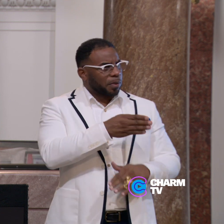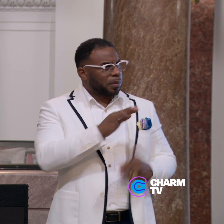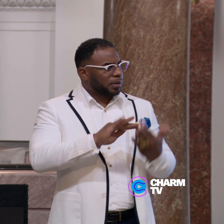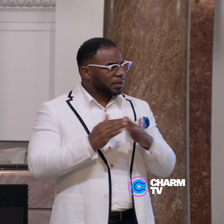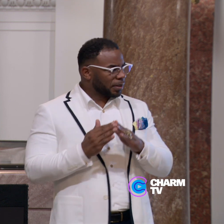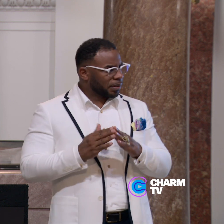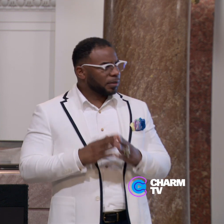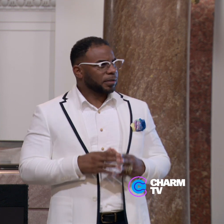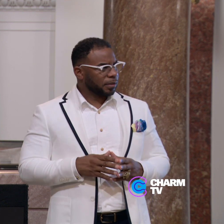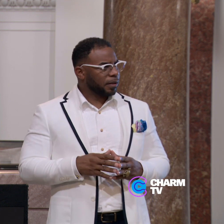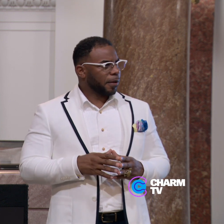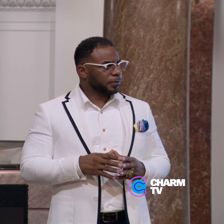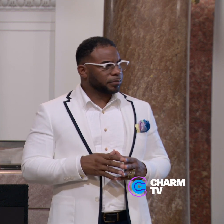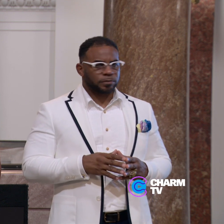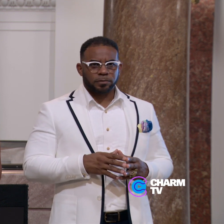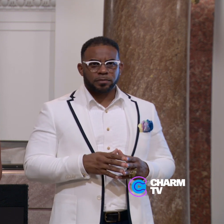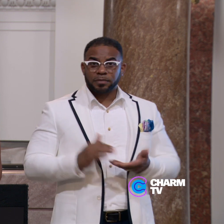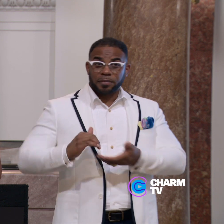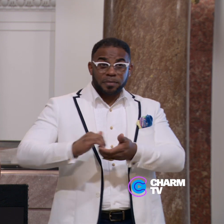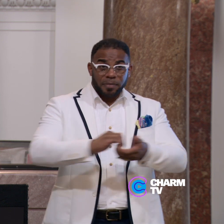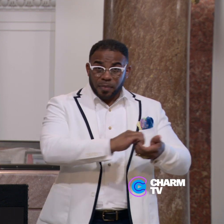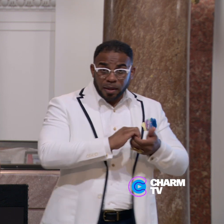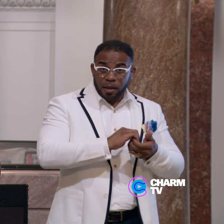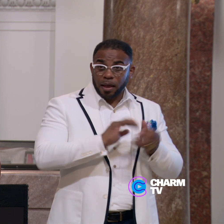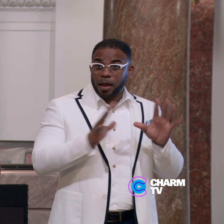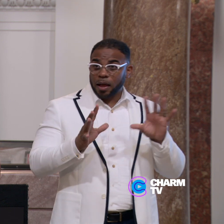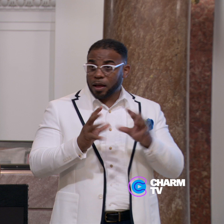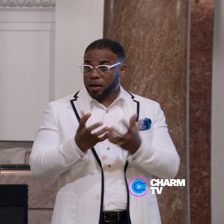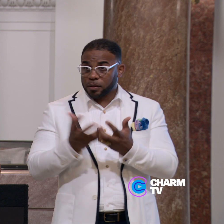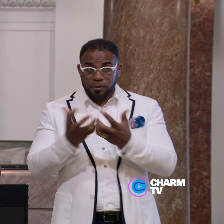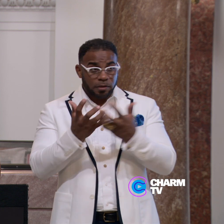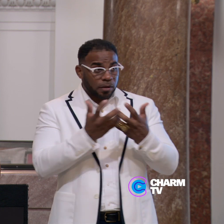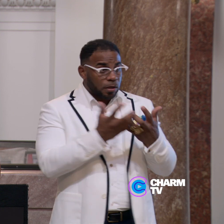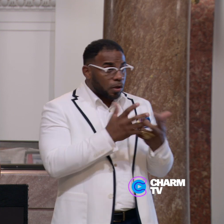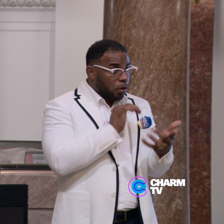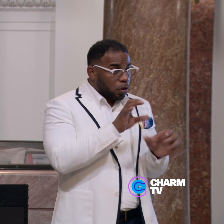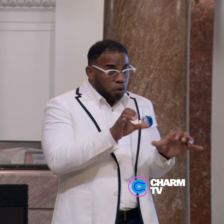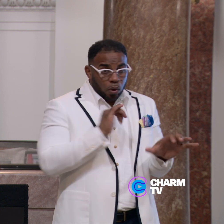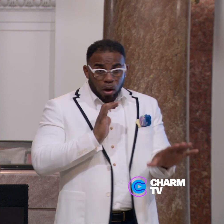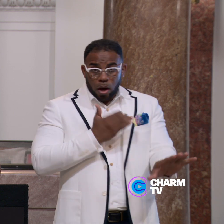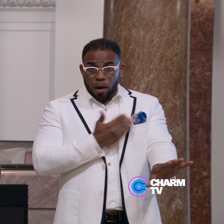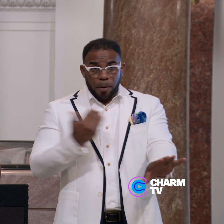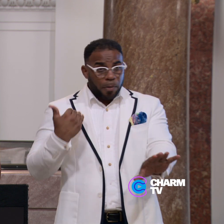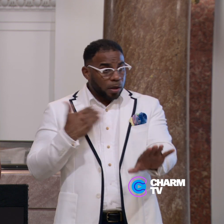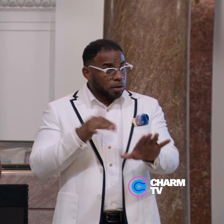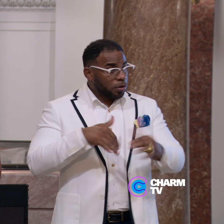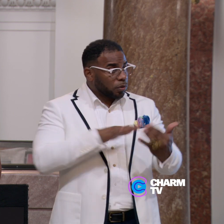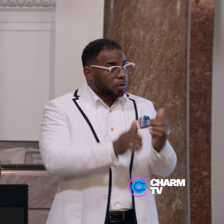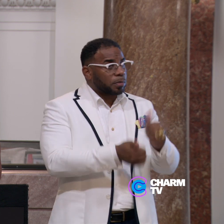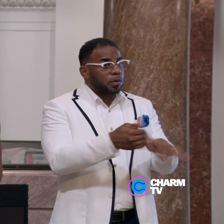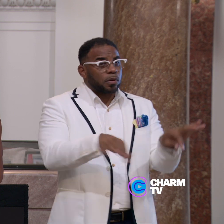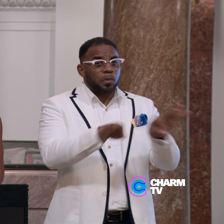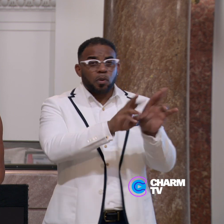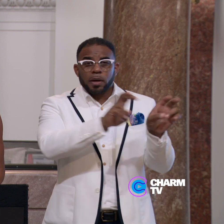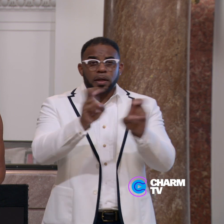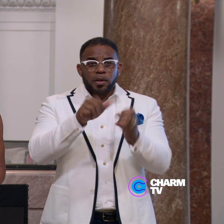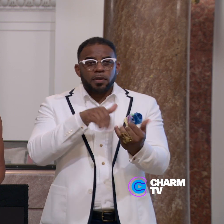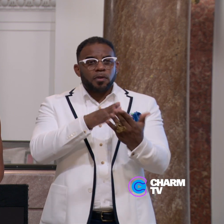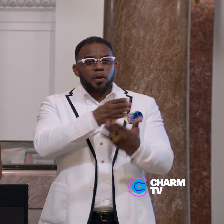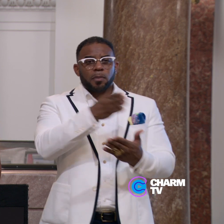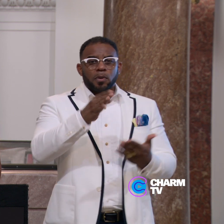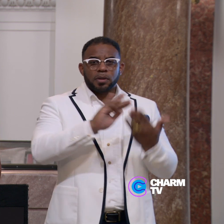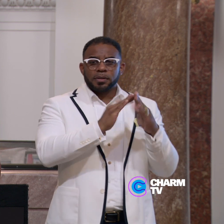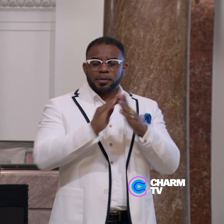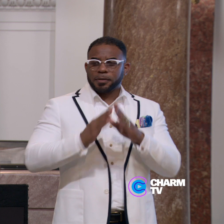We are all doing our part to address the most important issues faced in